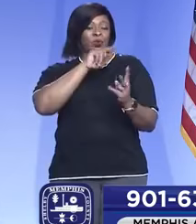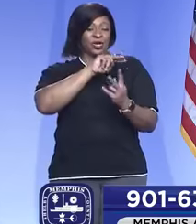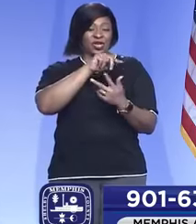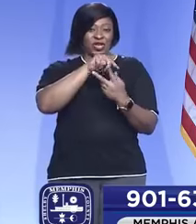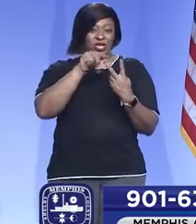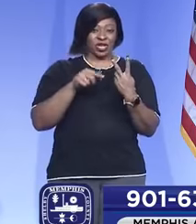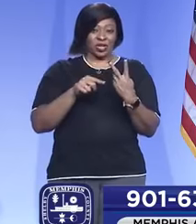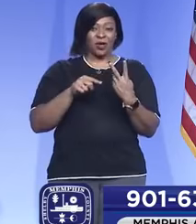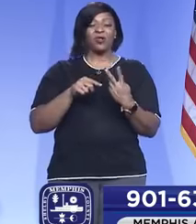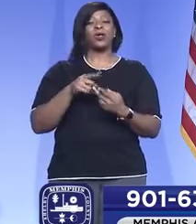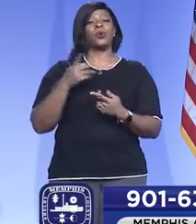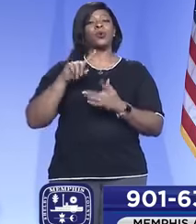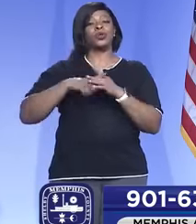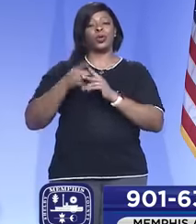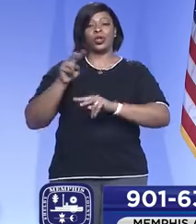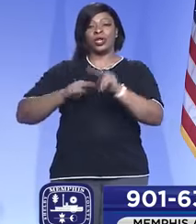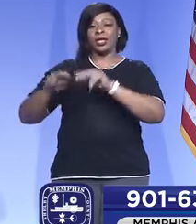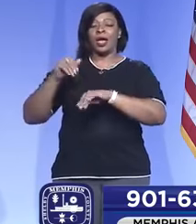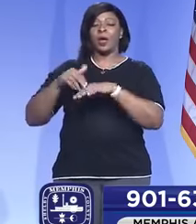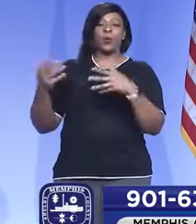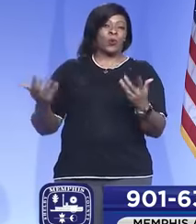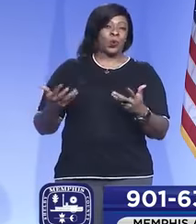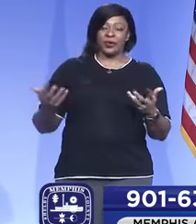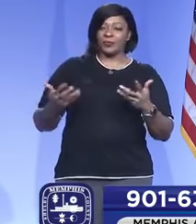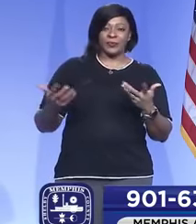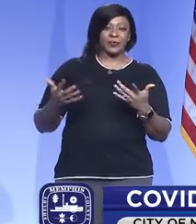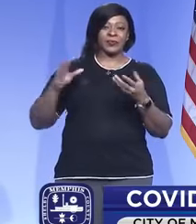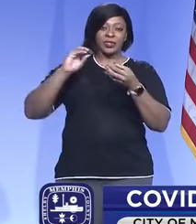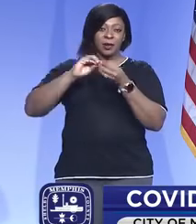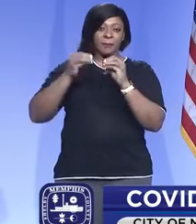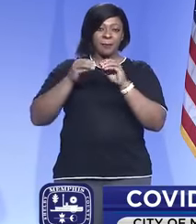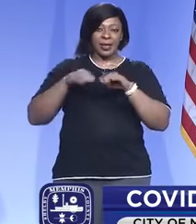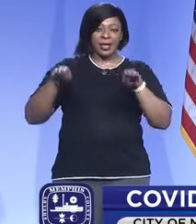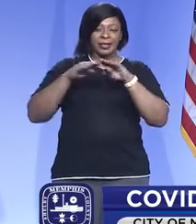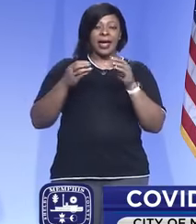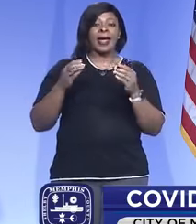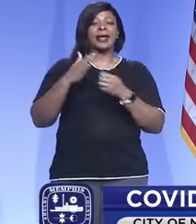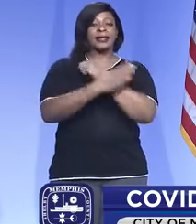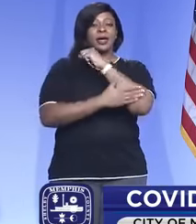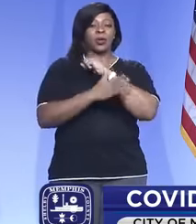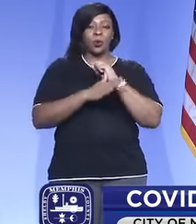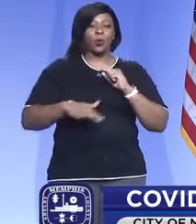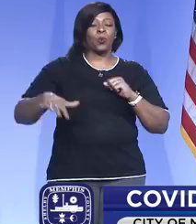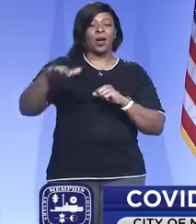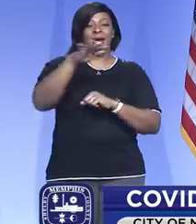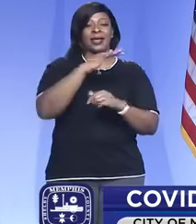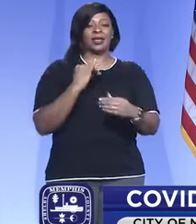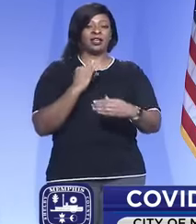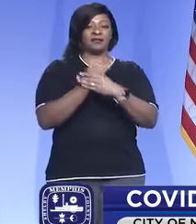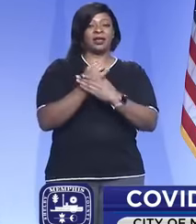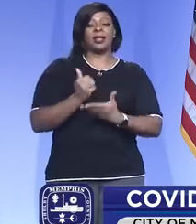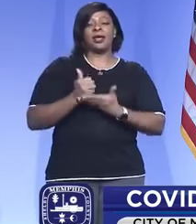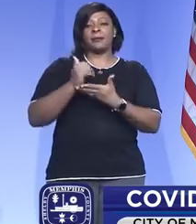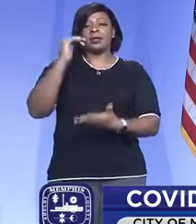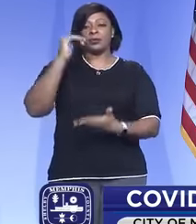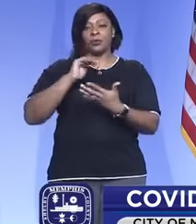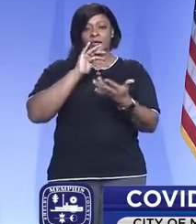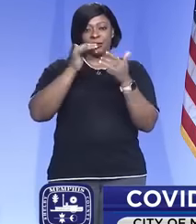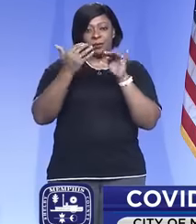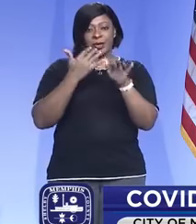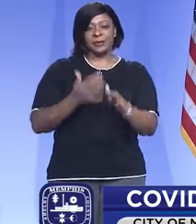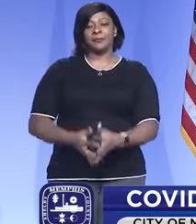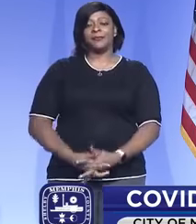as we begin to look at what population level or countywide interventions will help reduce the spread.